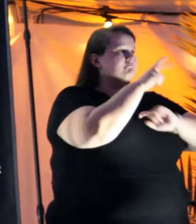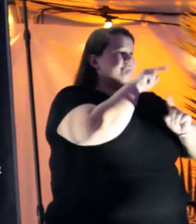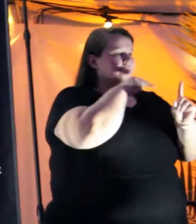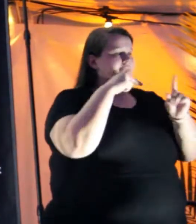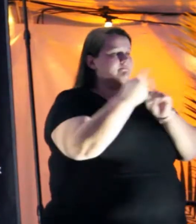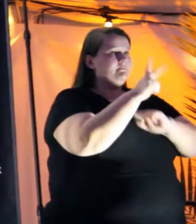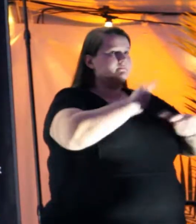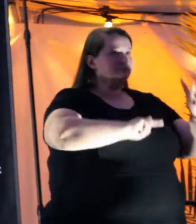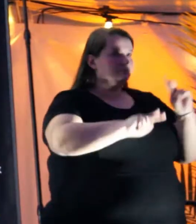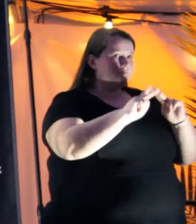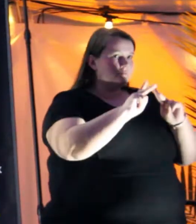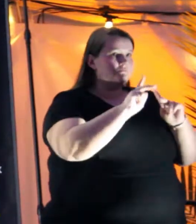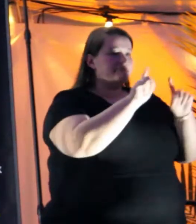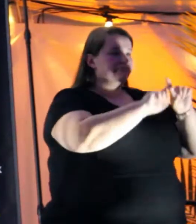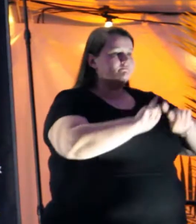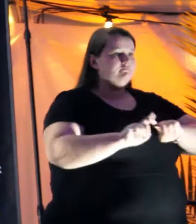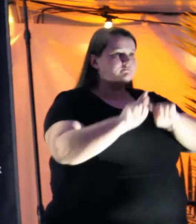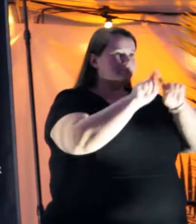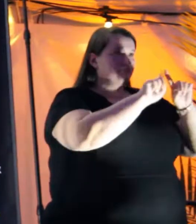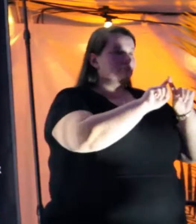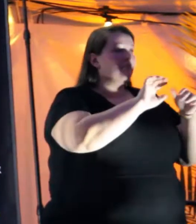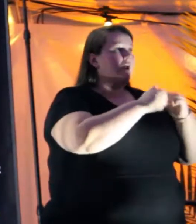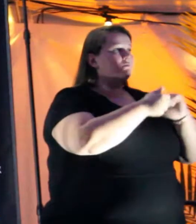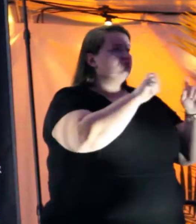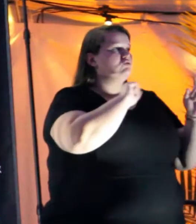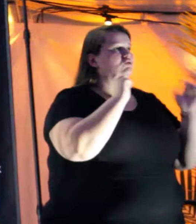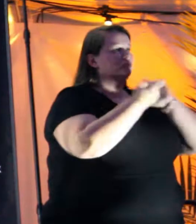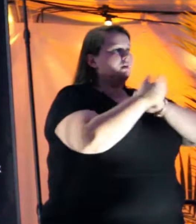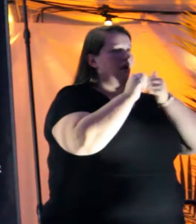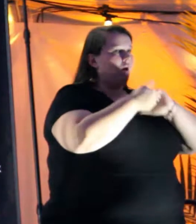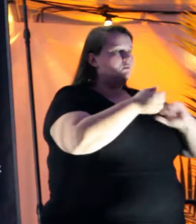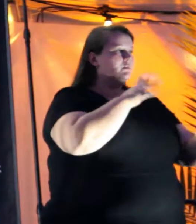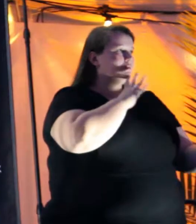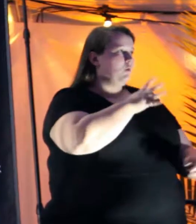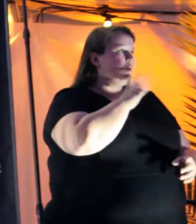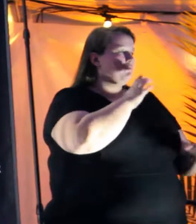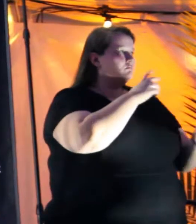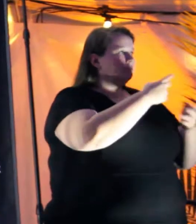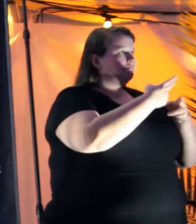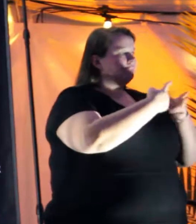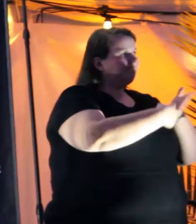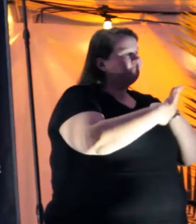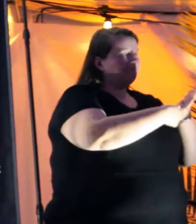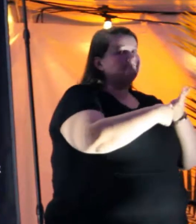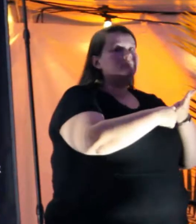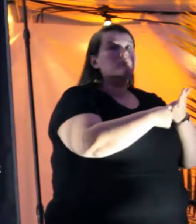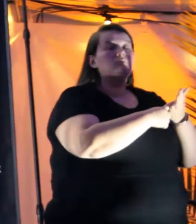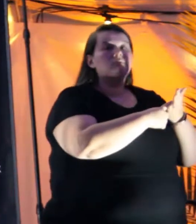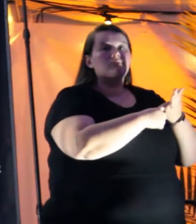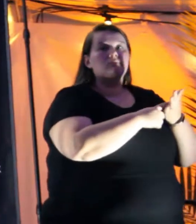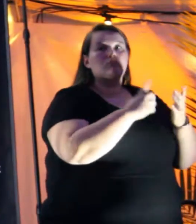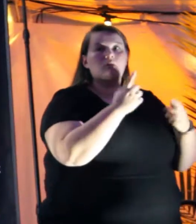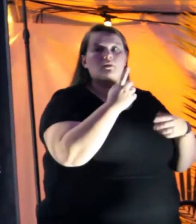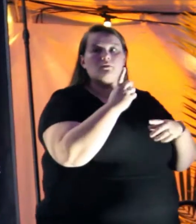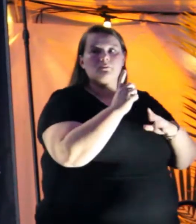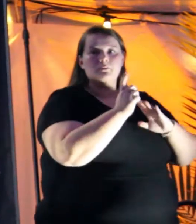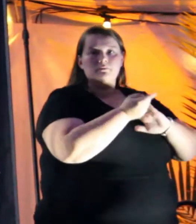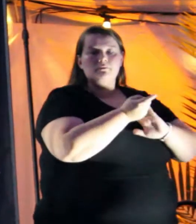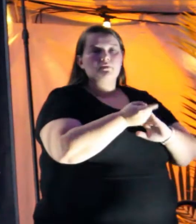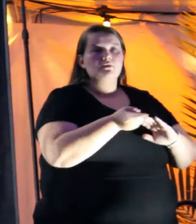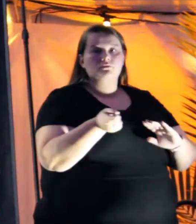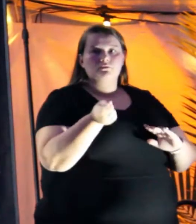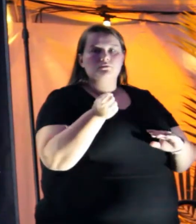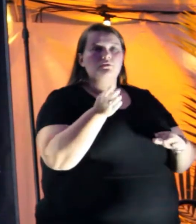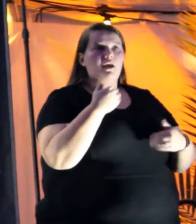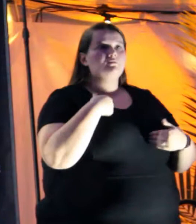with differences by changing the way we talk. As a result, the conventional moment was launched to use the word